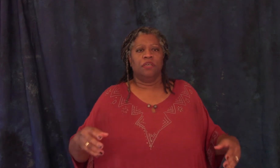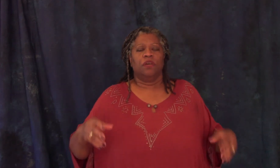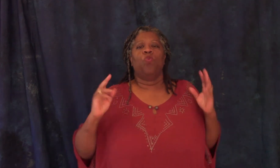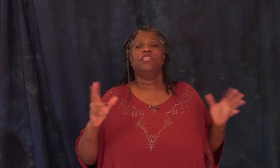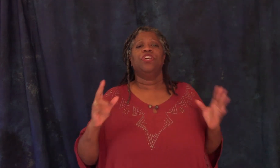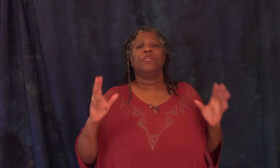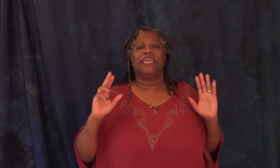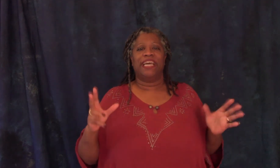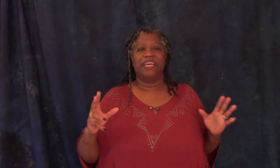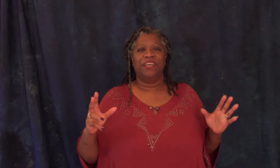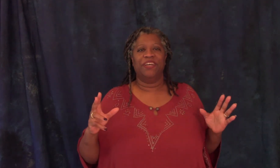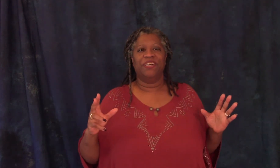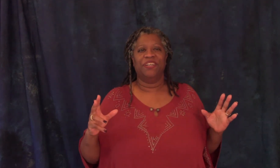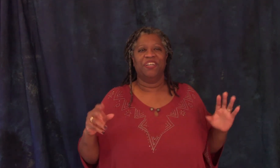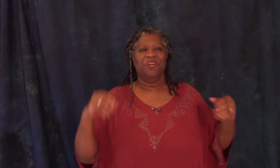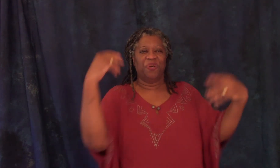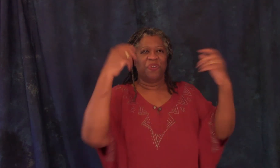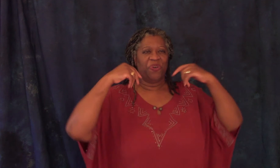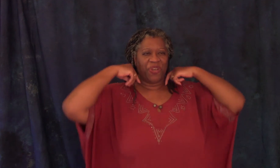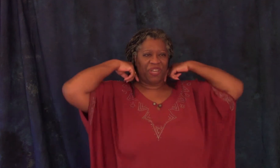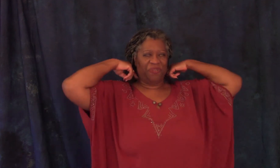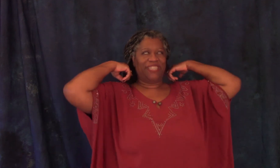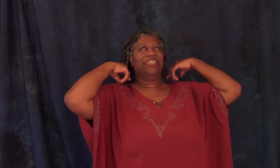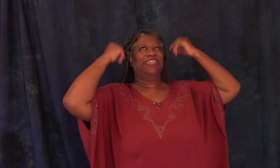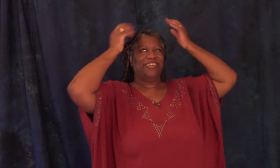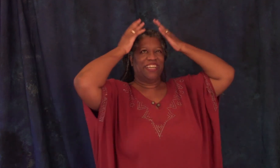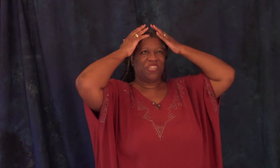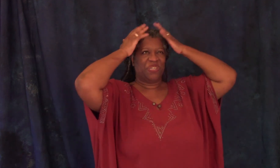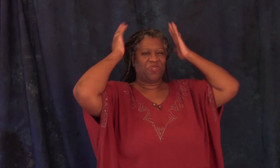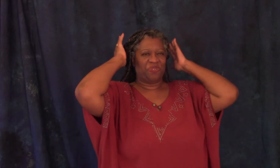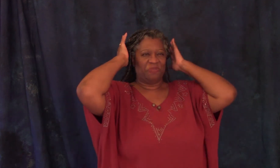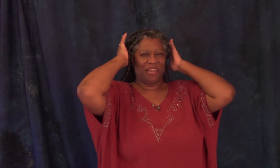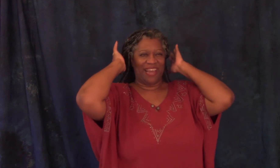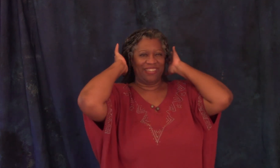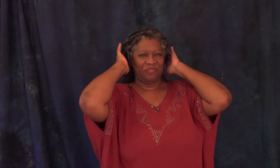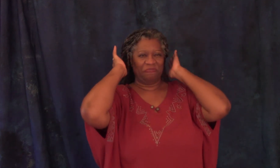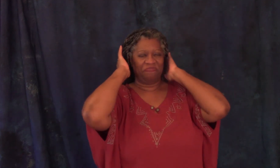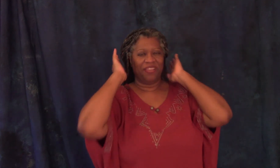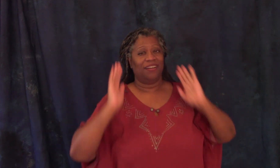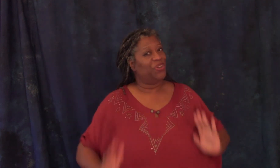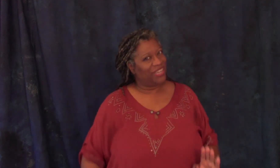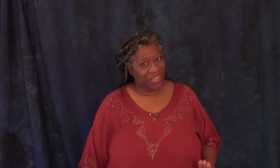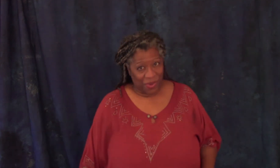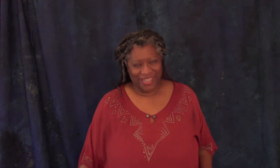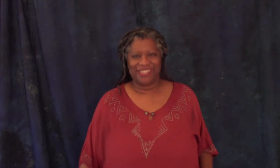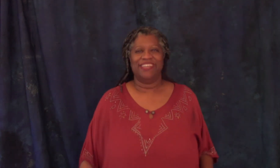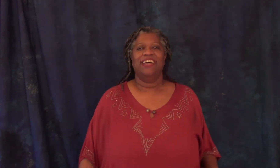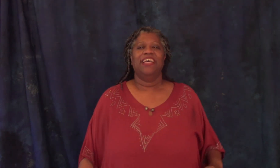once there was a king who thought he was extremely handsome oh yes he was he